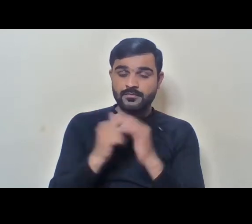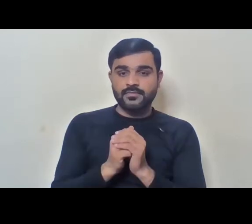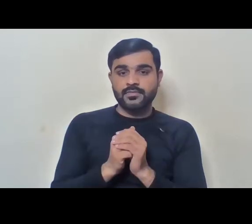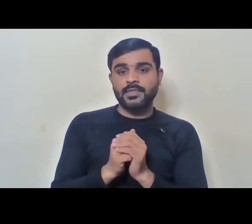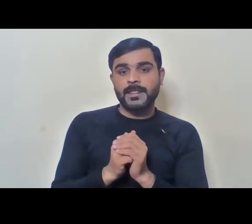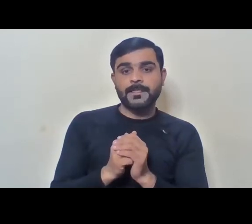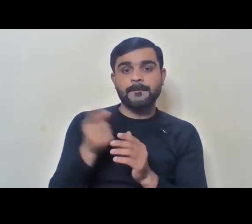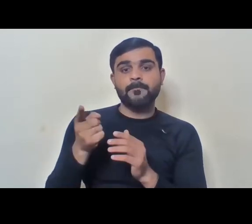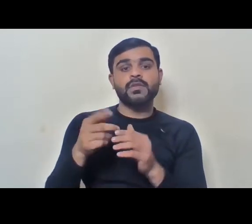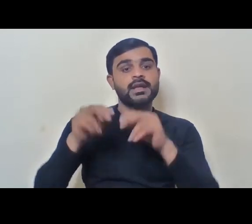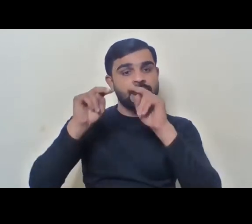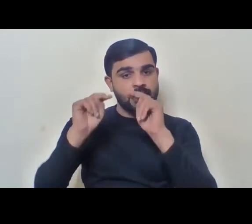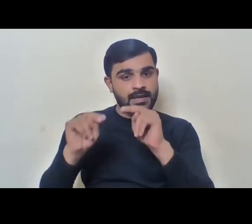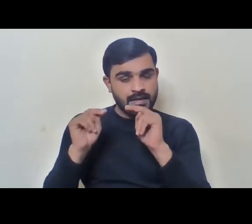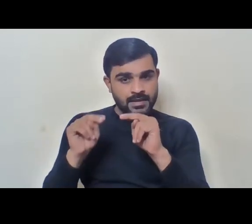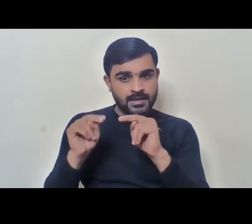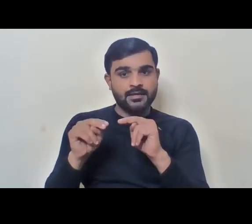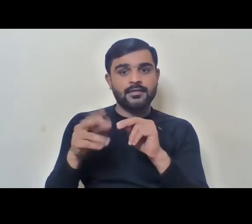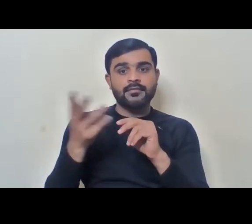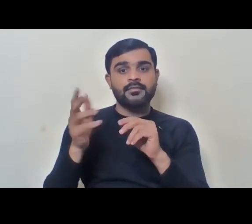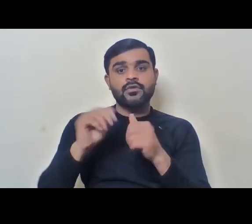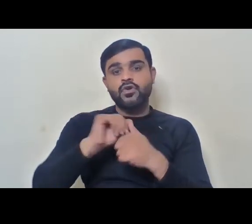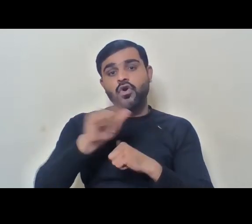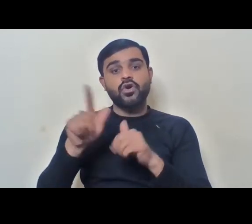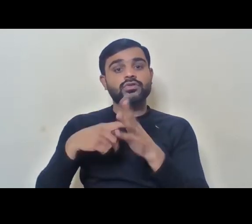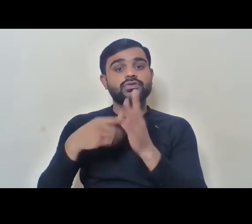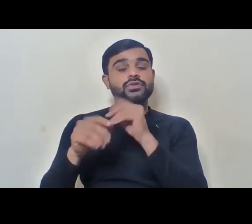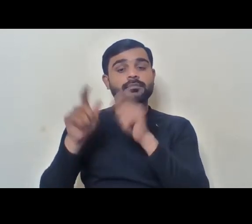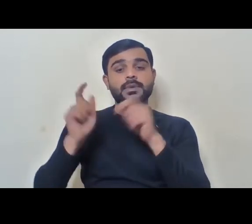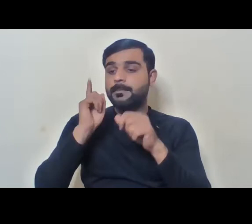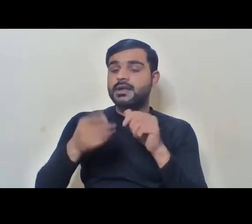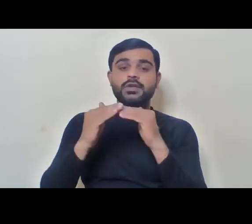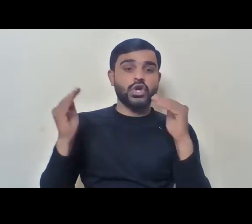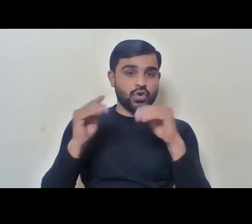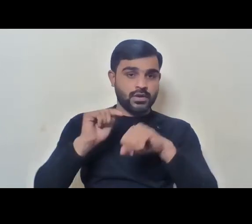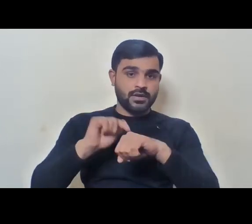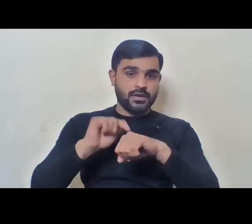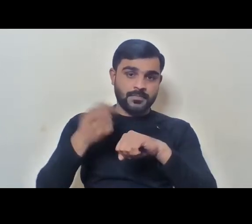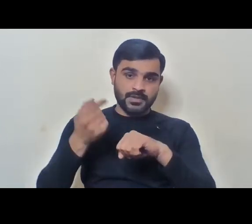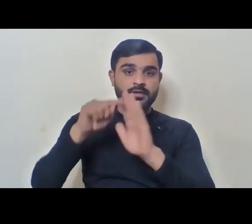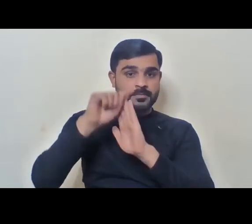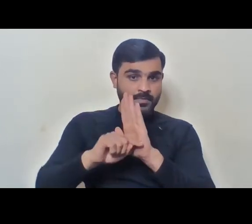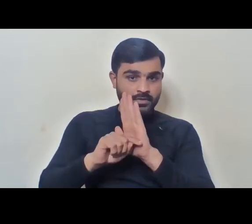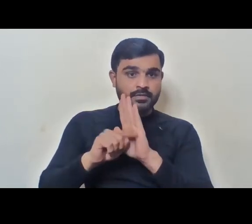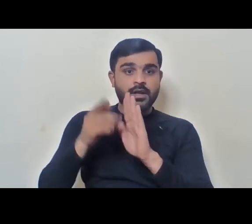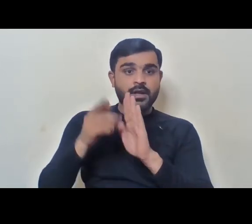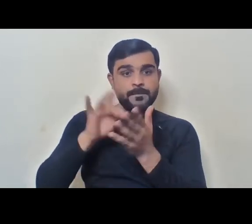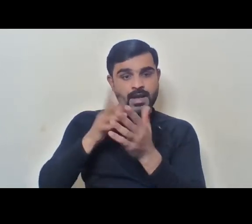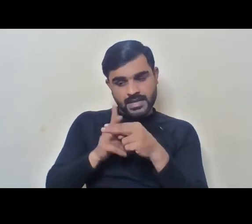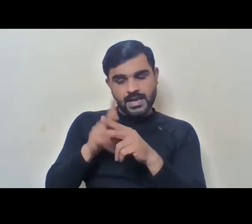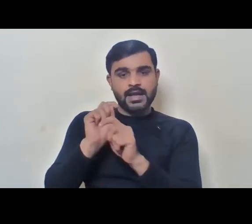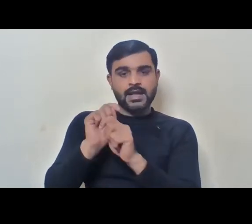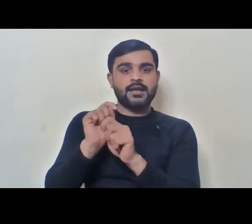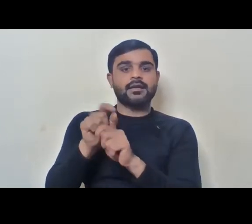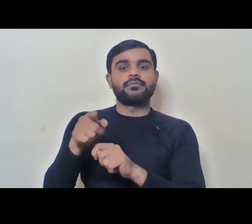There is a requirement that every employer should have an equal opportunity policy in place in